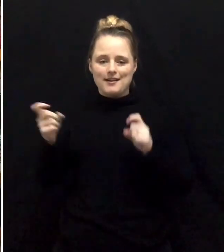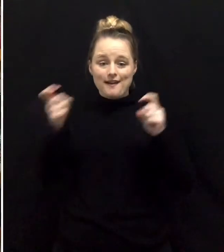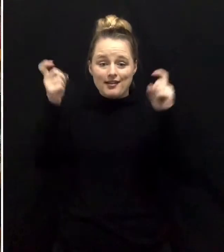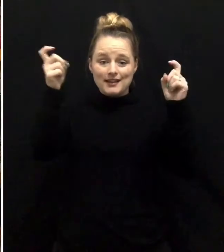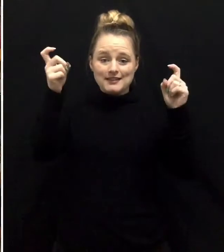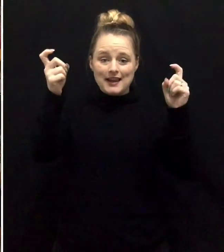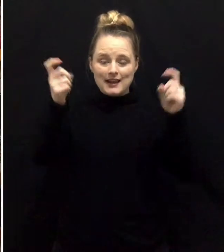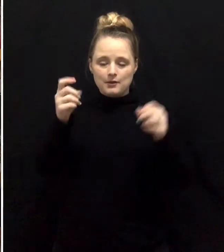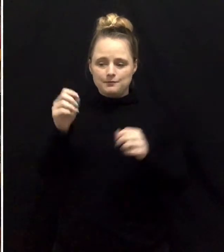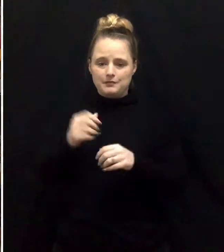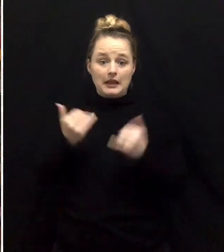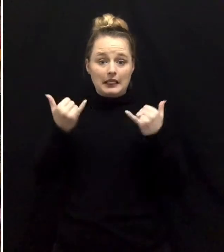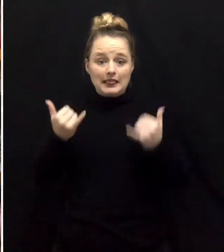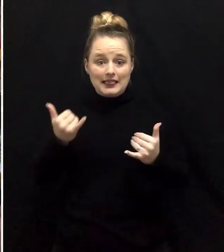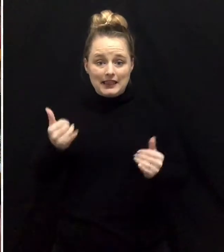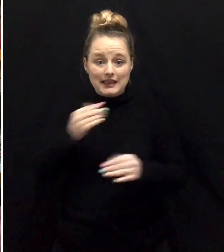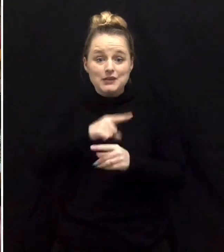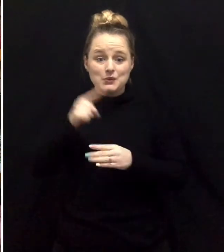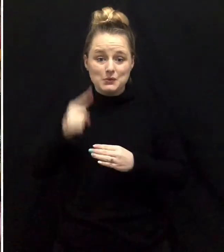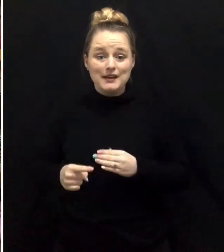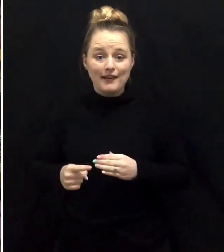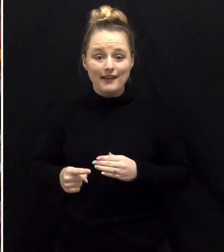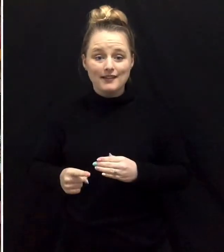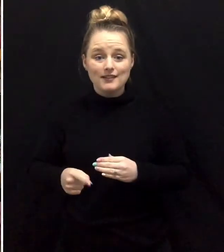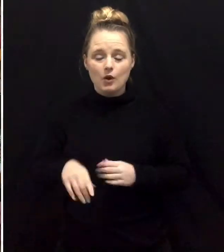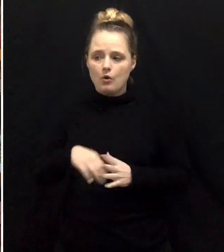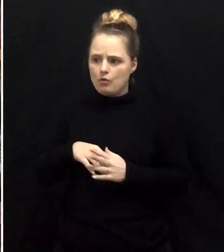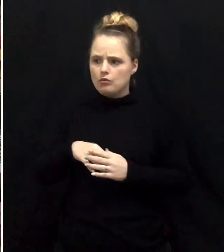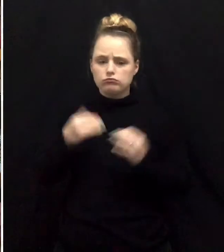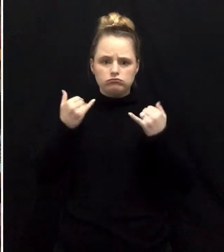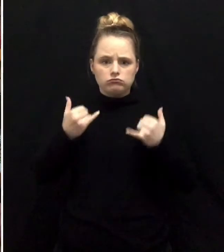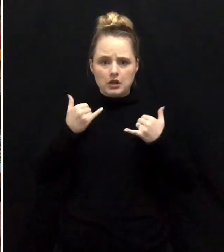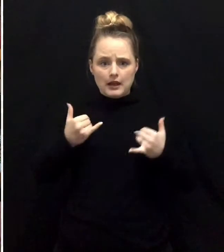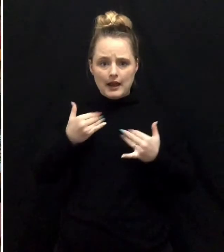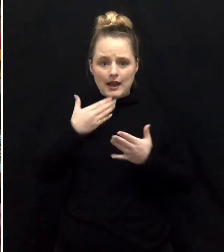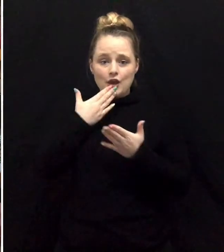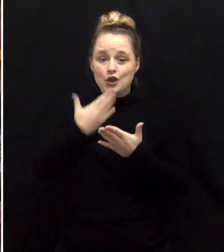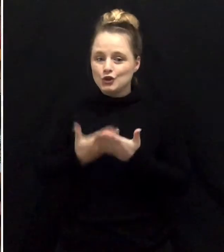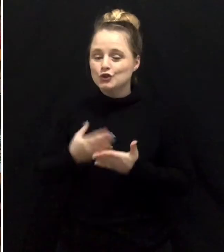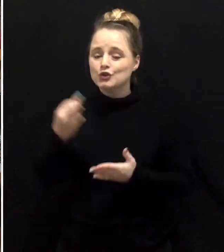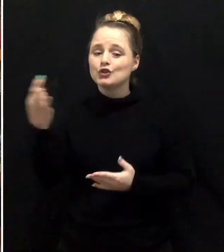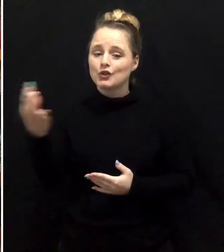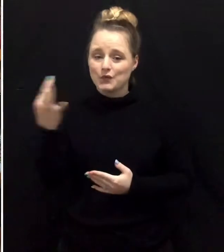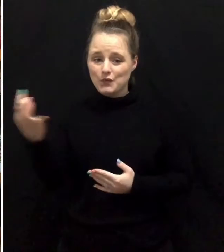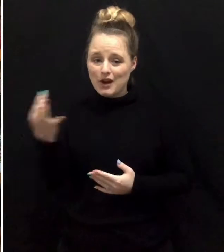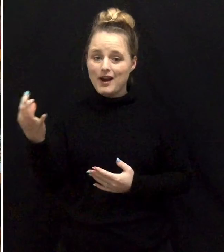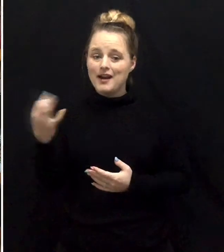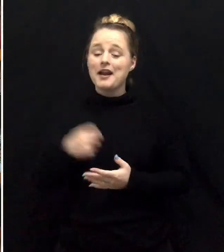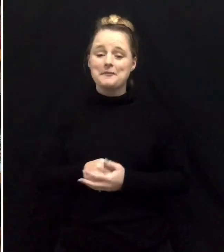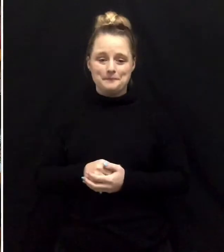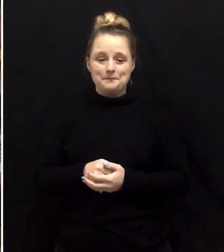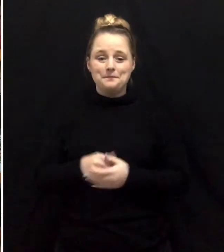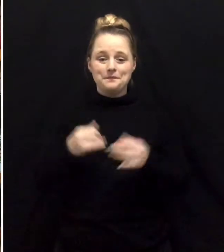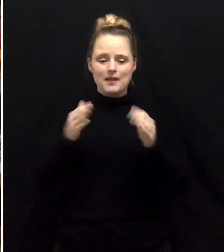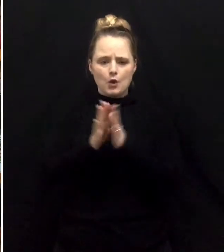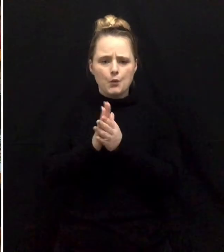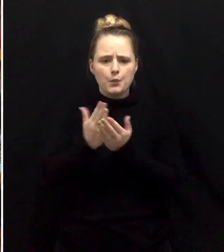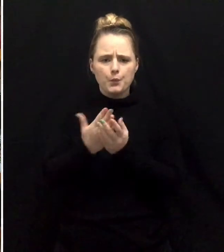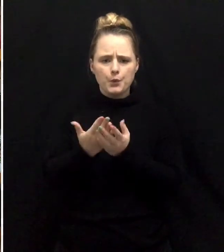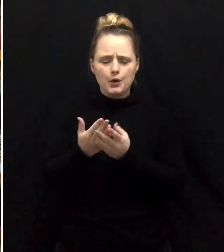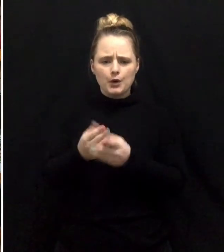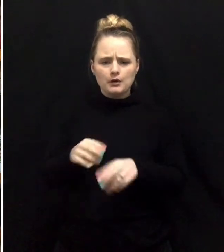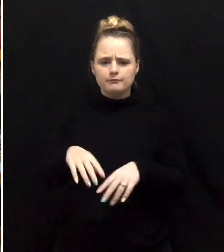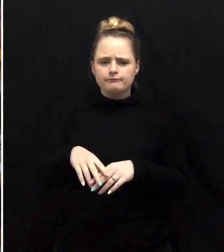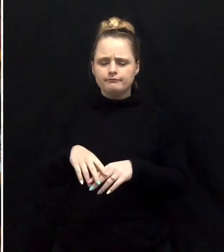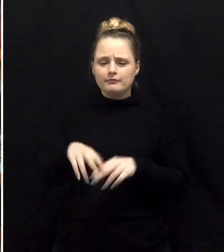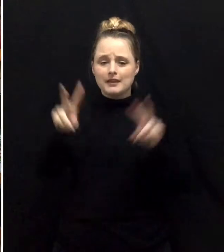weekend. In fact, today is what's called Good Friday. We have a book today by